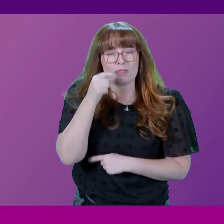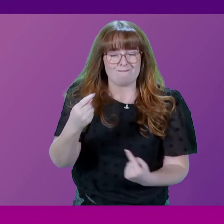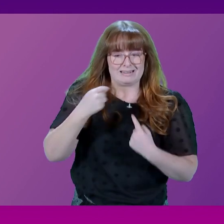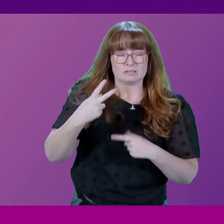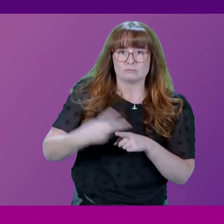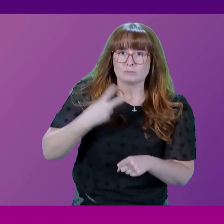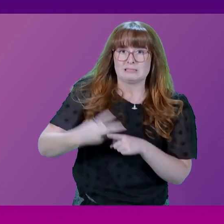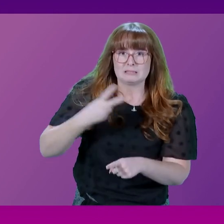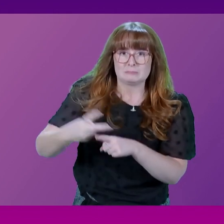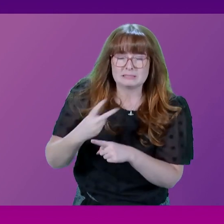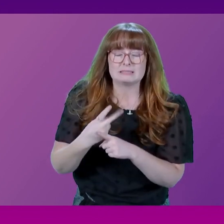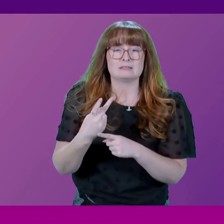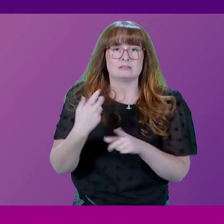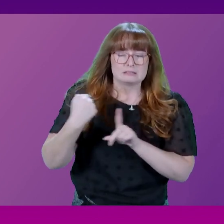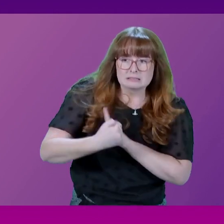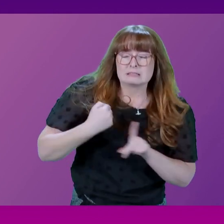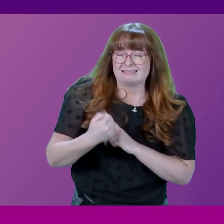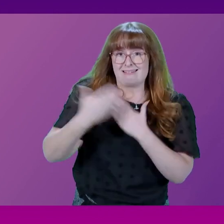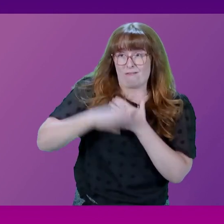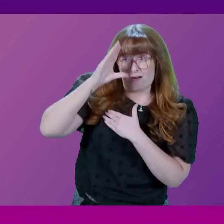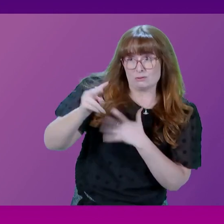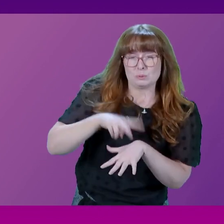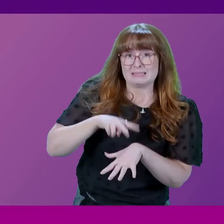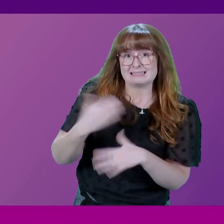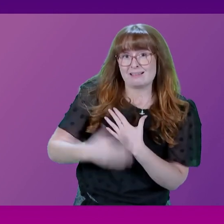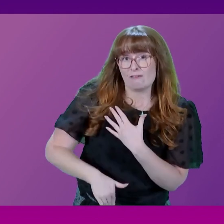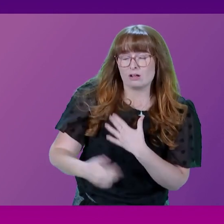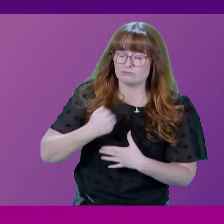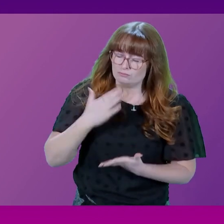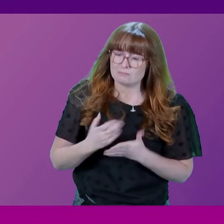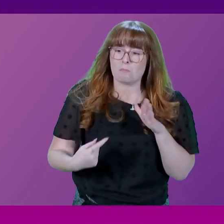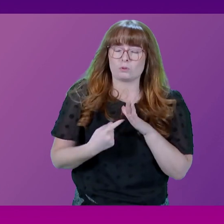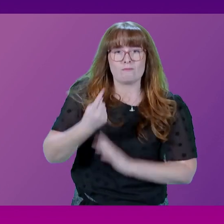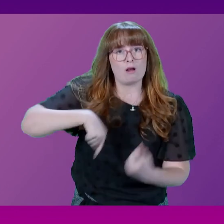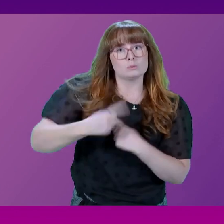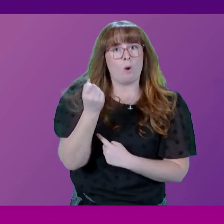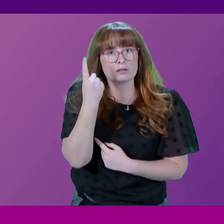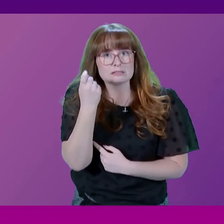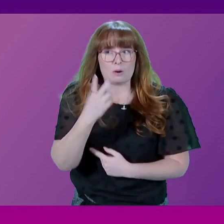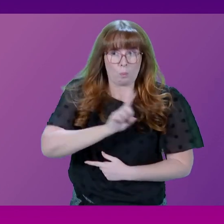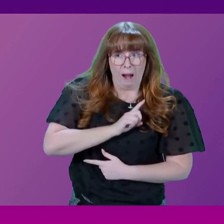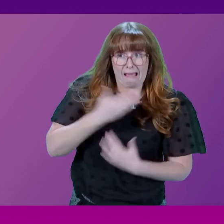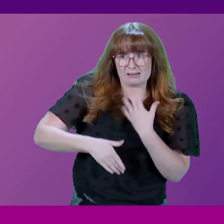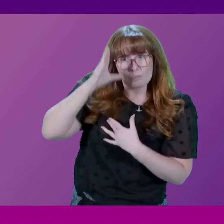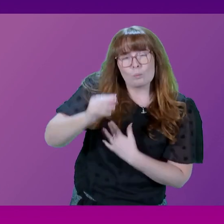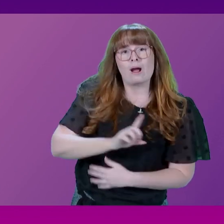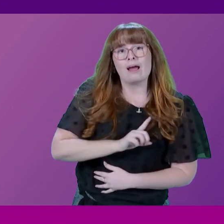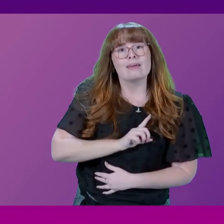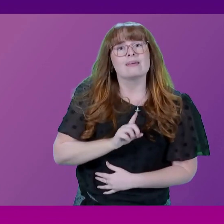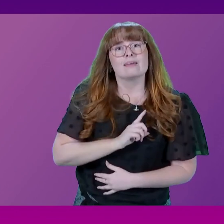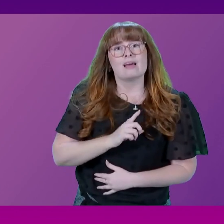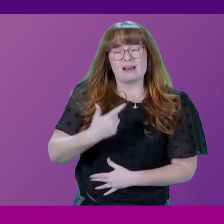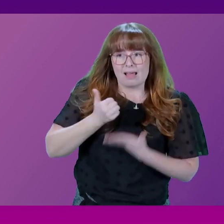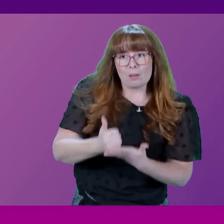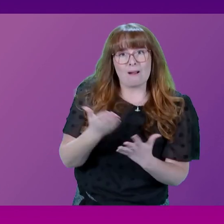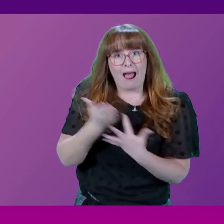repeat violence do not report their experiences and it's of course important for us to understand the reasons and rationale behind why and how we can help them